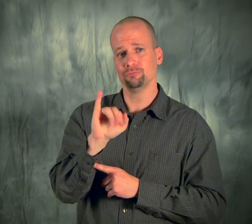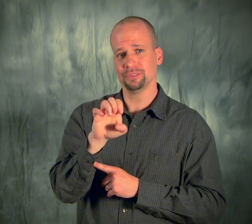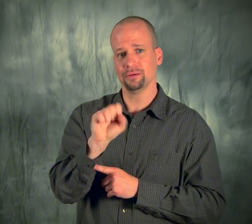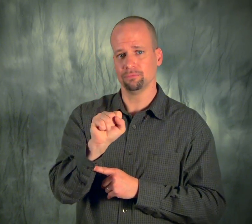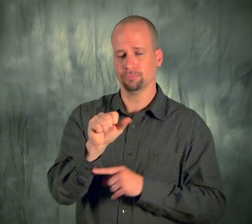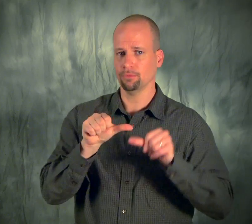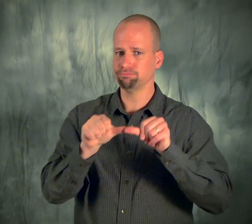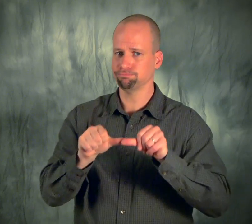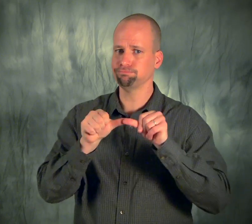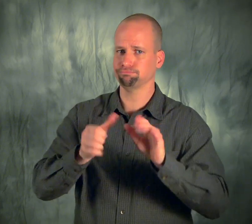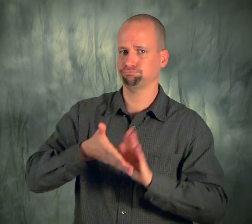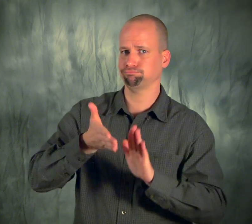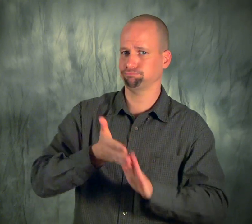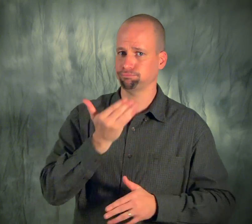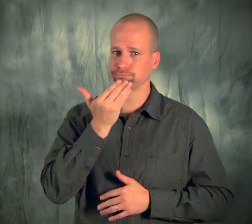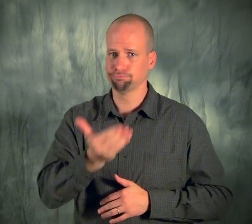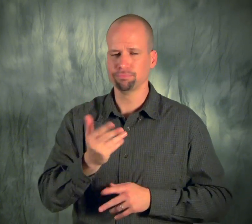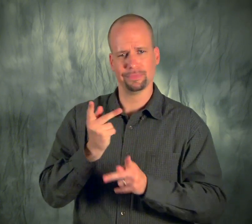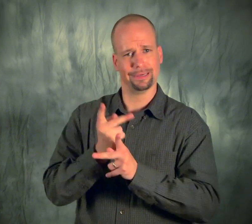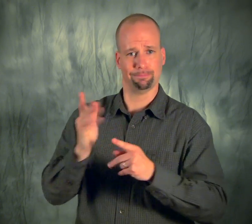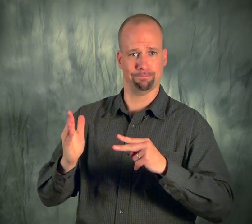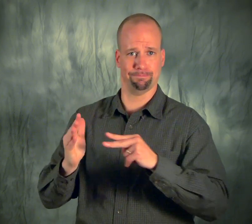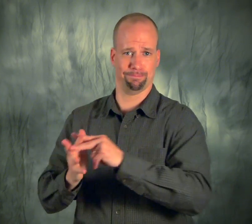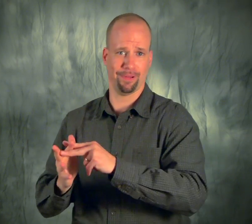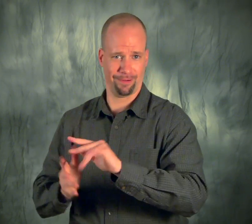Make sure to keep the batteries fresh and keep it plugged in.